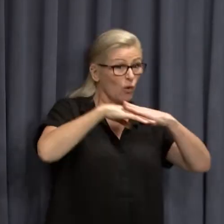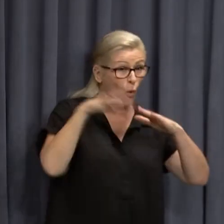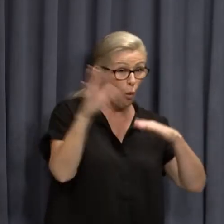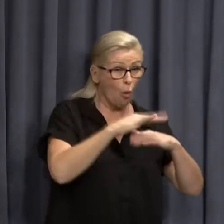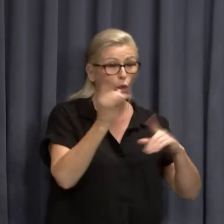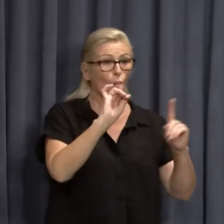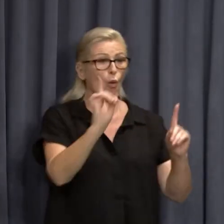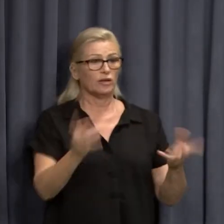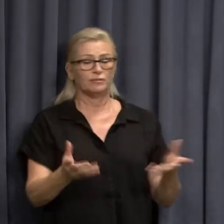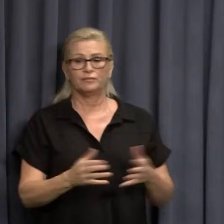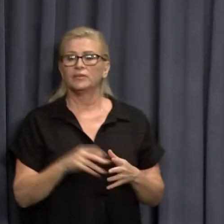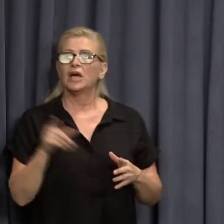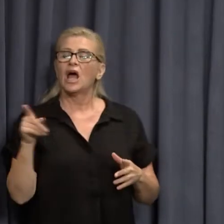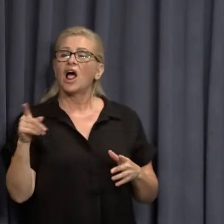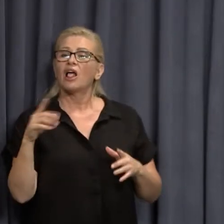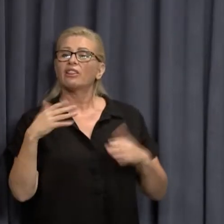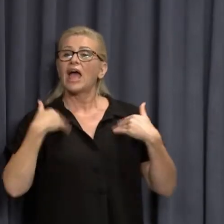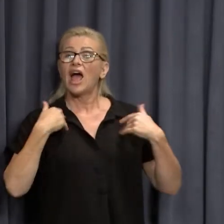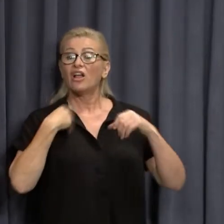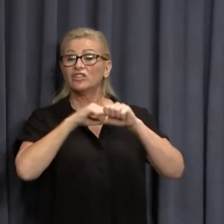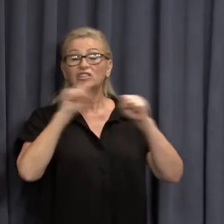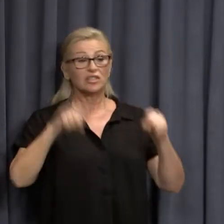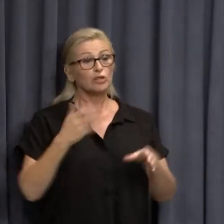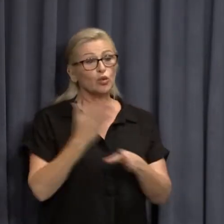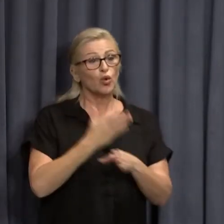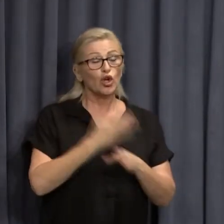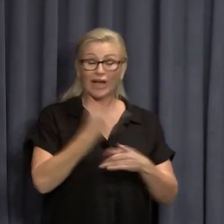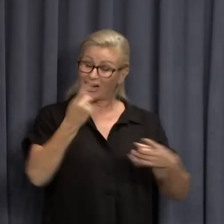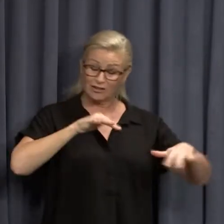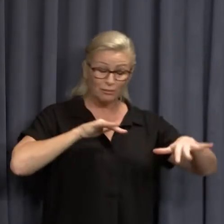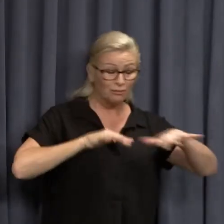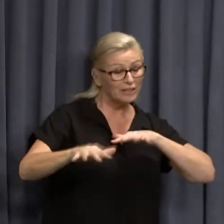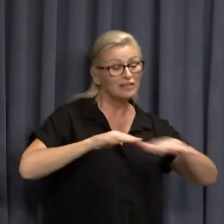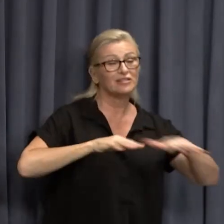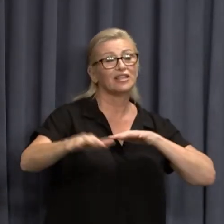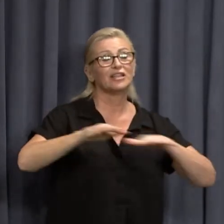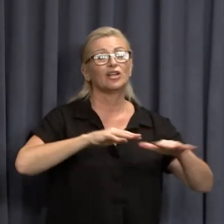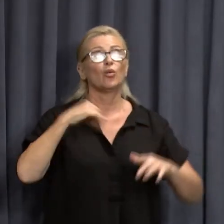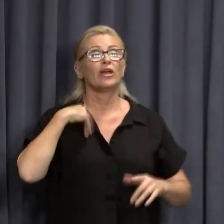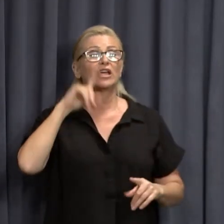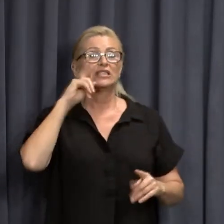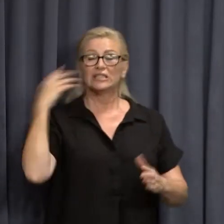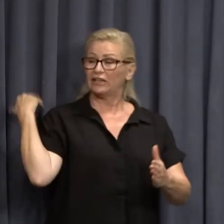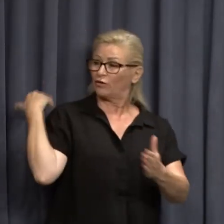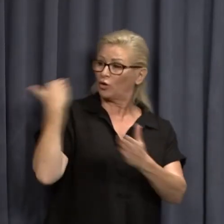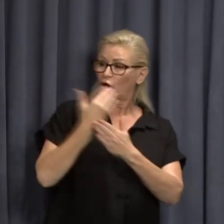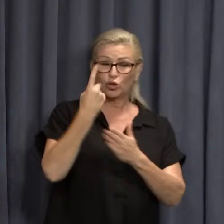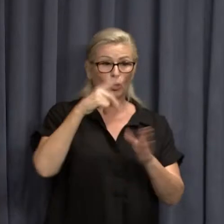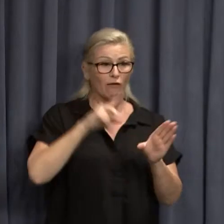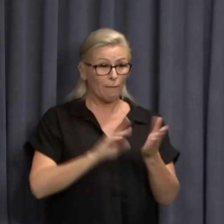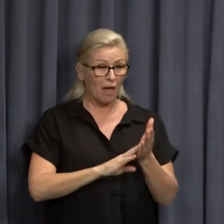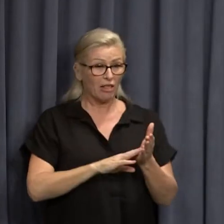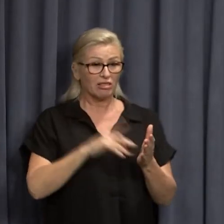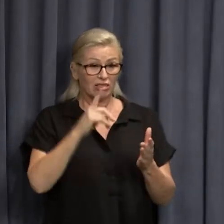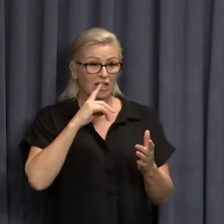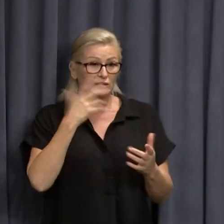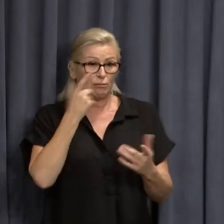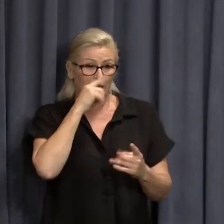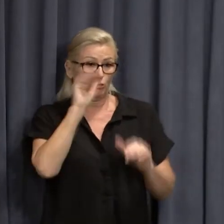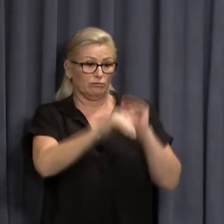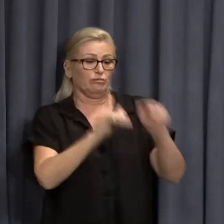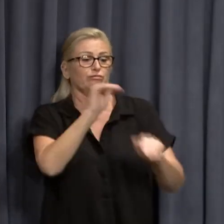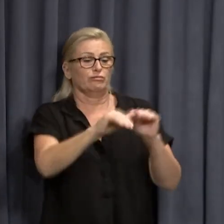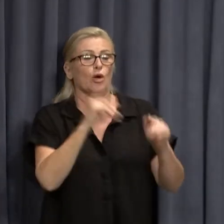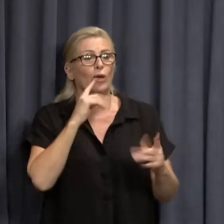The health system is working and it's busy. We've seen an increased demand over the last 12 months. So those beds are being used as they should